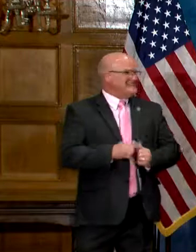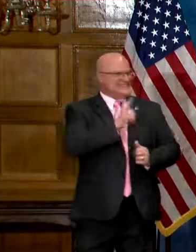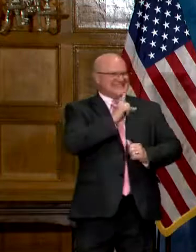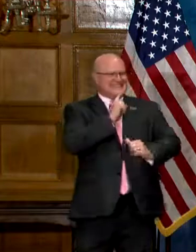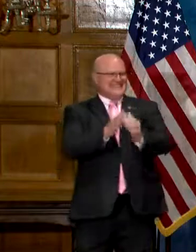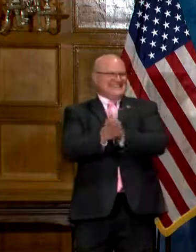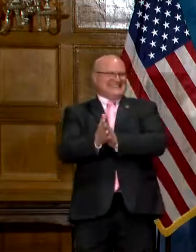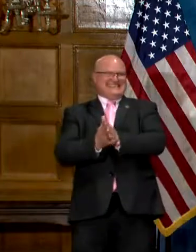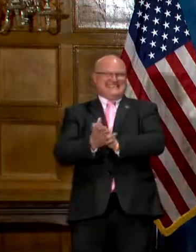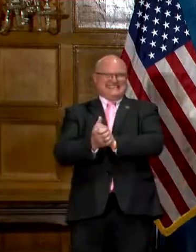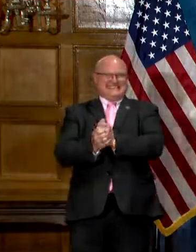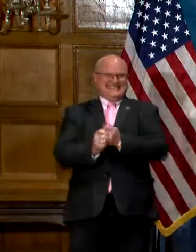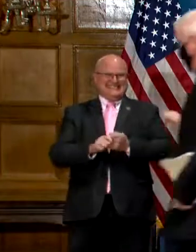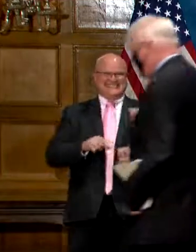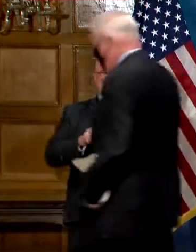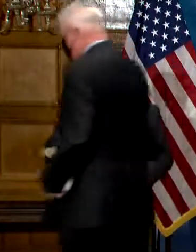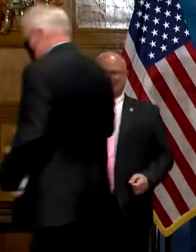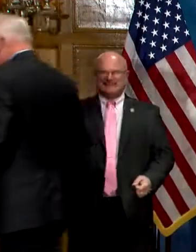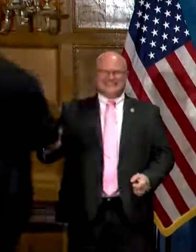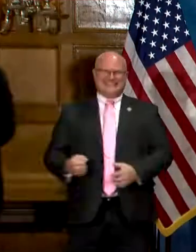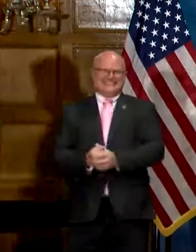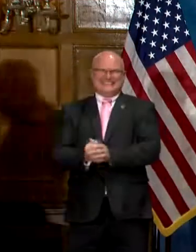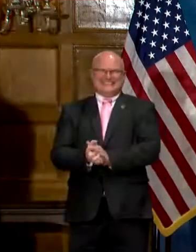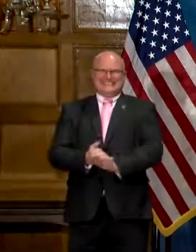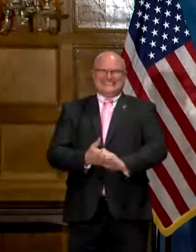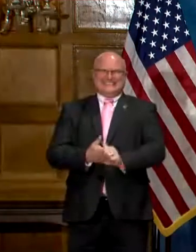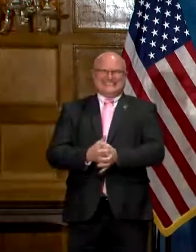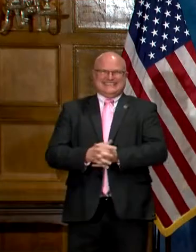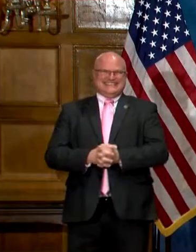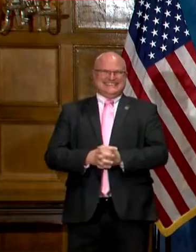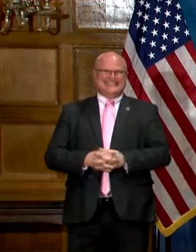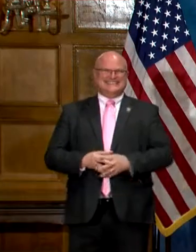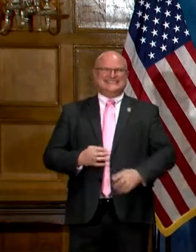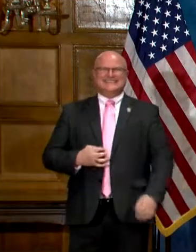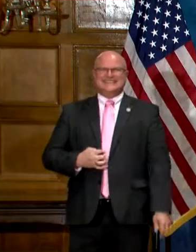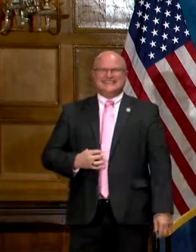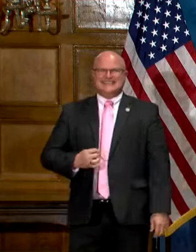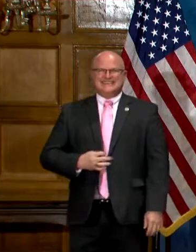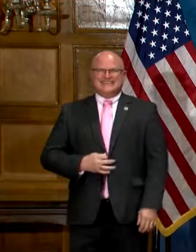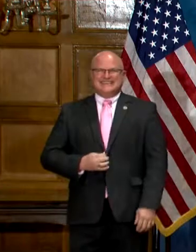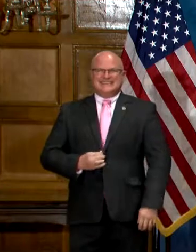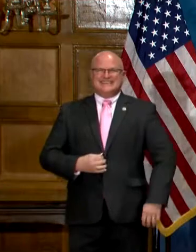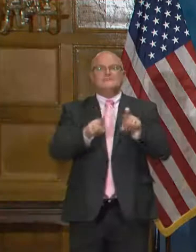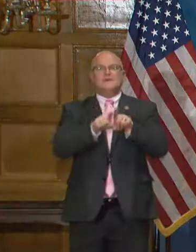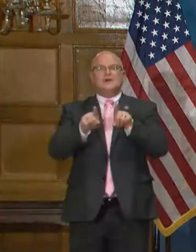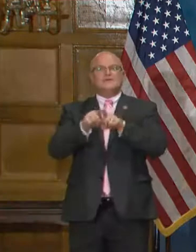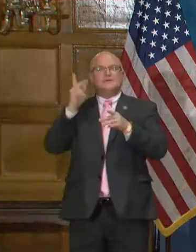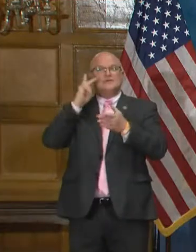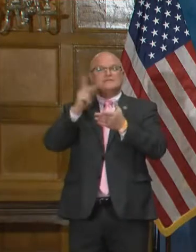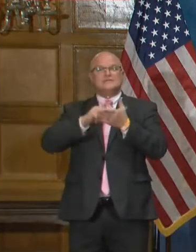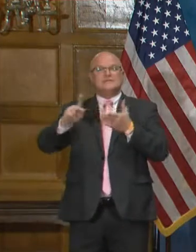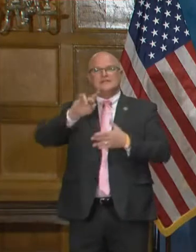by Secretary Dr. Jose Romero of the Department of Health. Also a secretary.